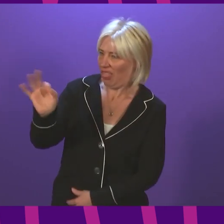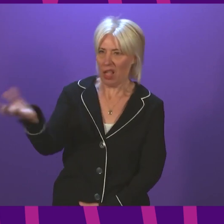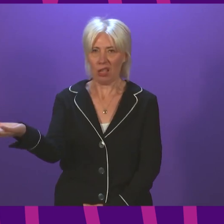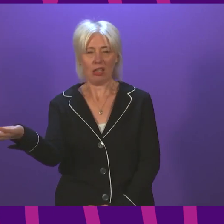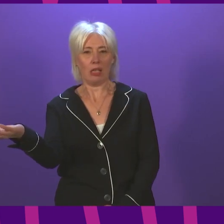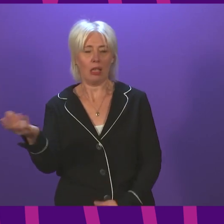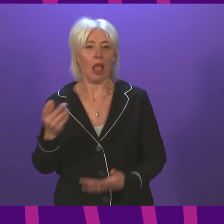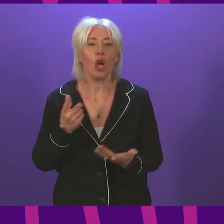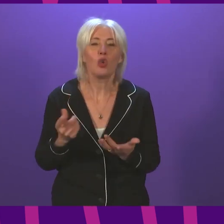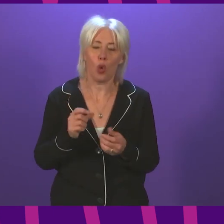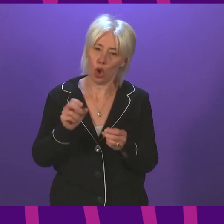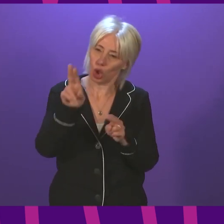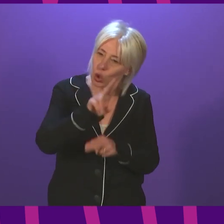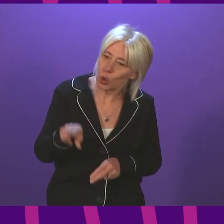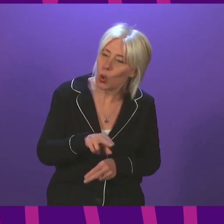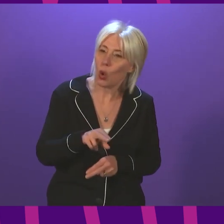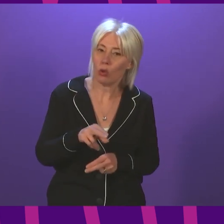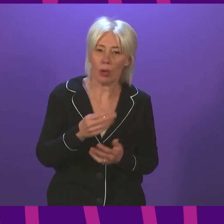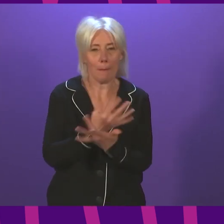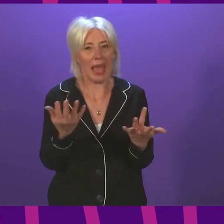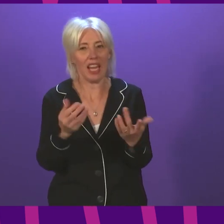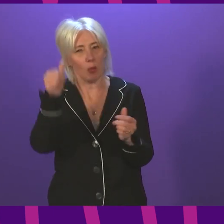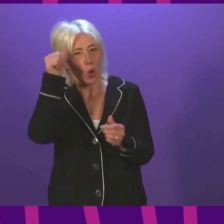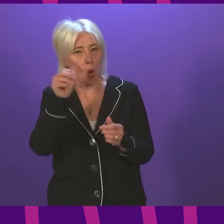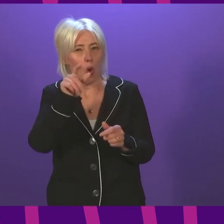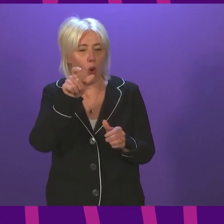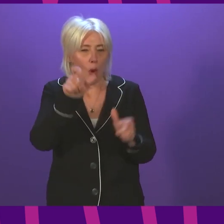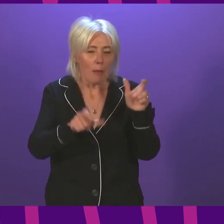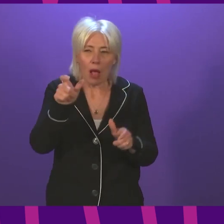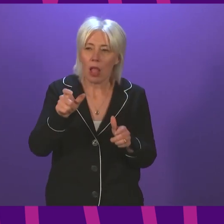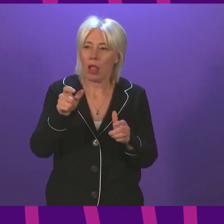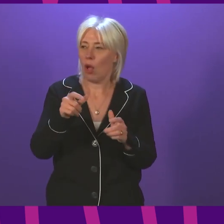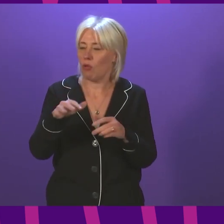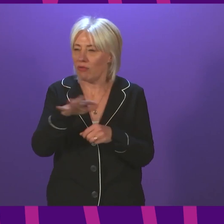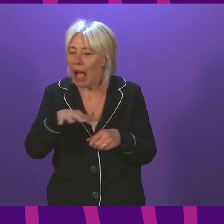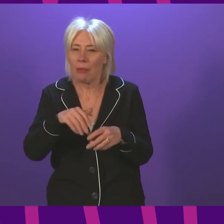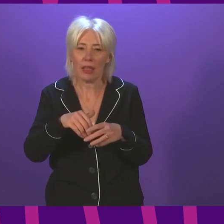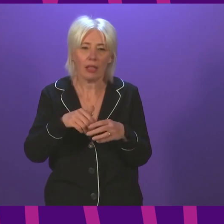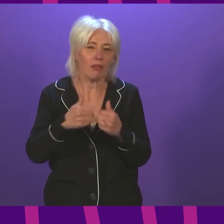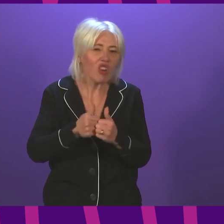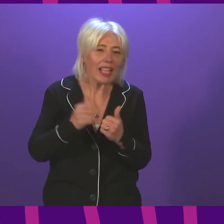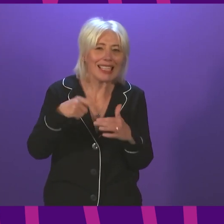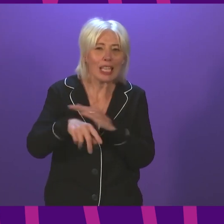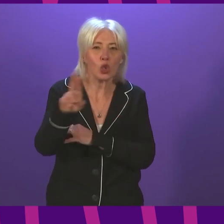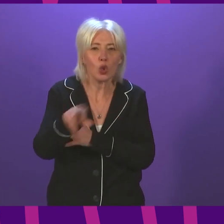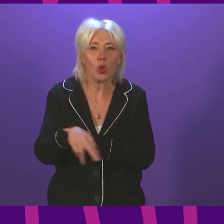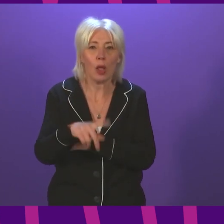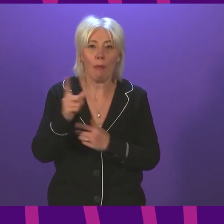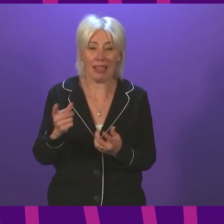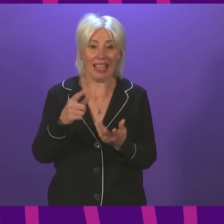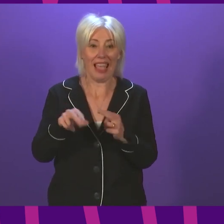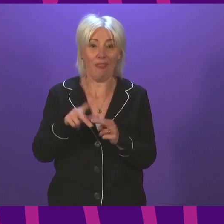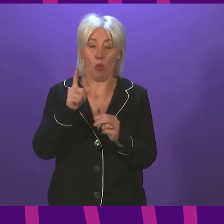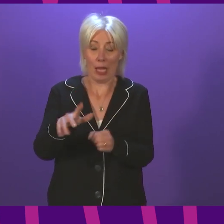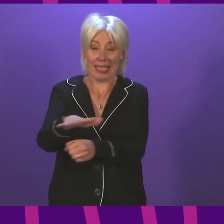schools, and many of us will have school-age relatives and friends, and if there was a setting in which I would like